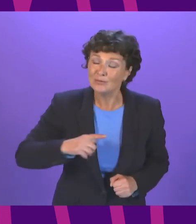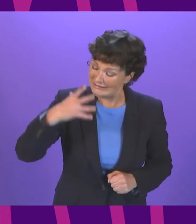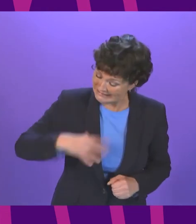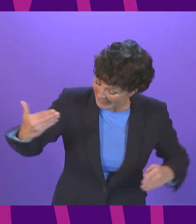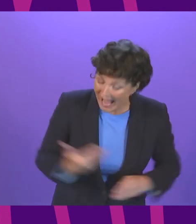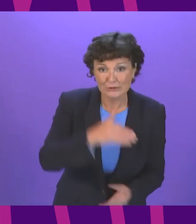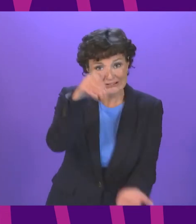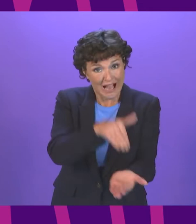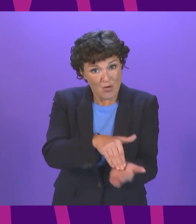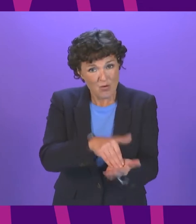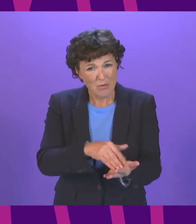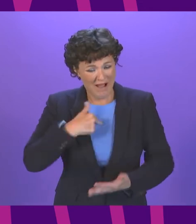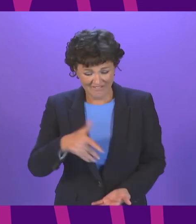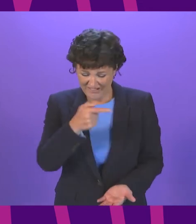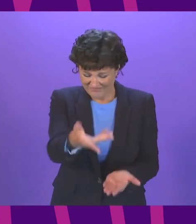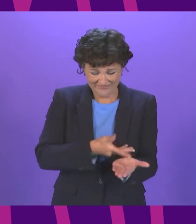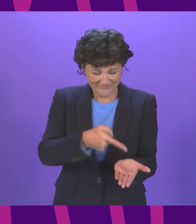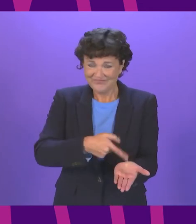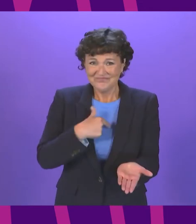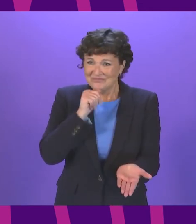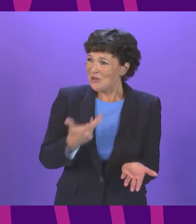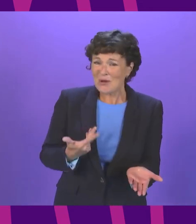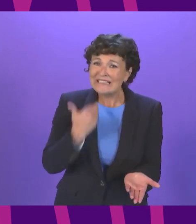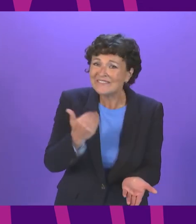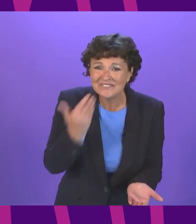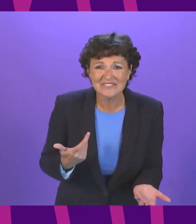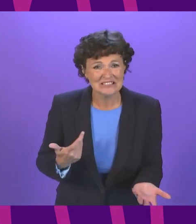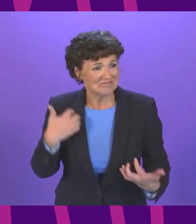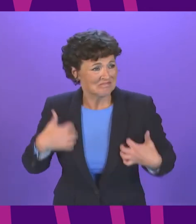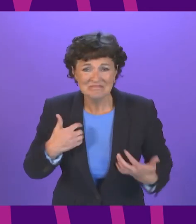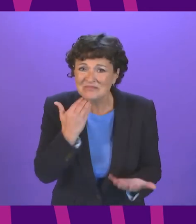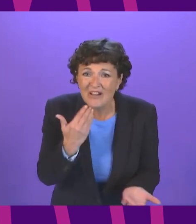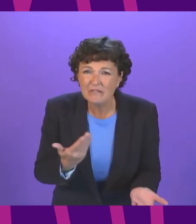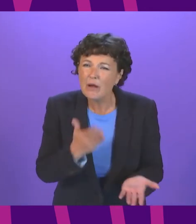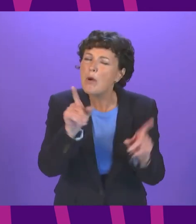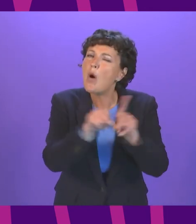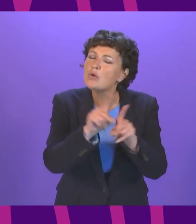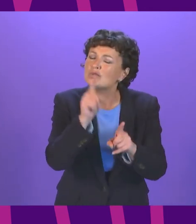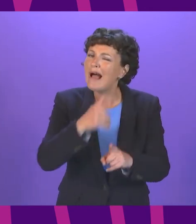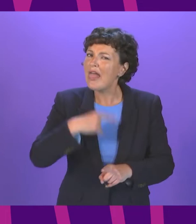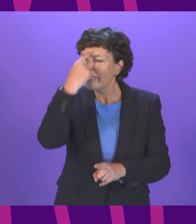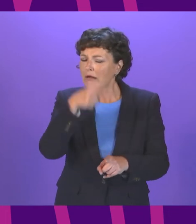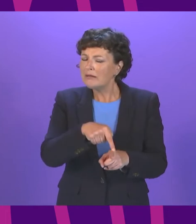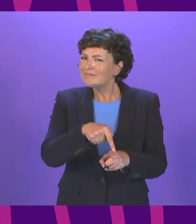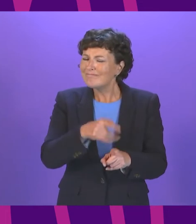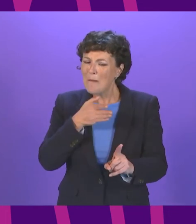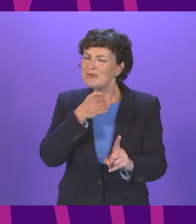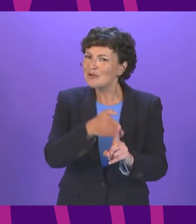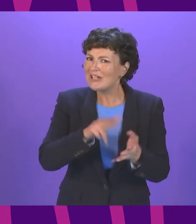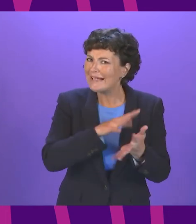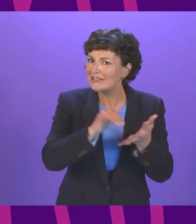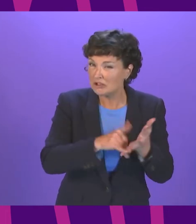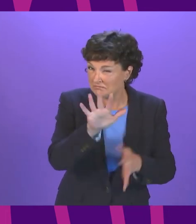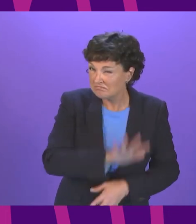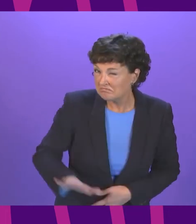but this lack of ambition isn't just evidenced in the child poverty targets but it's also about the approach to the NHS across Scotland